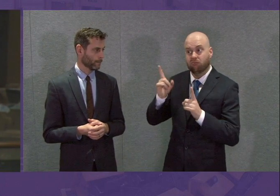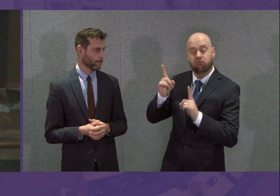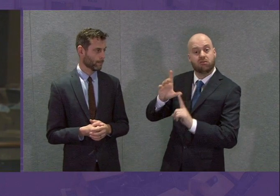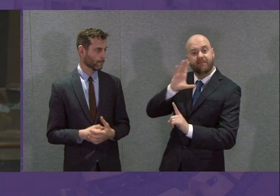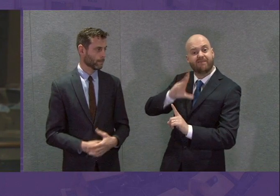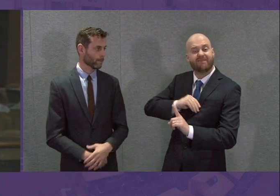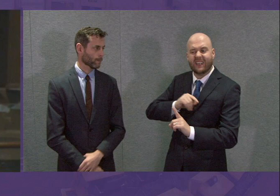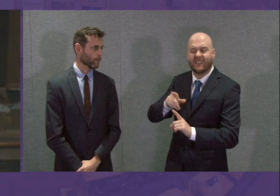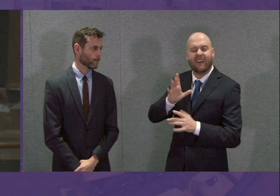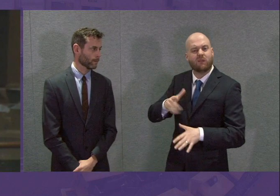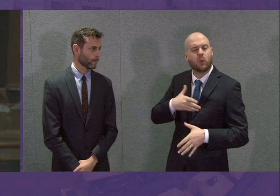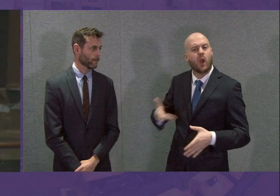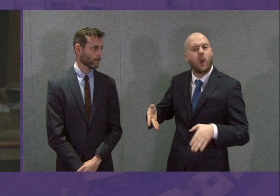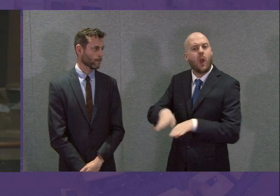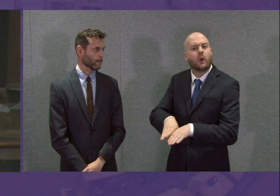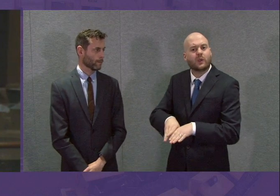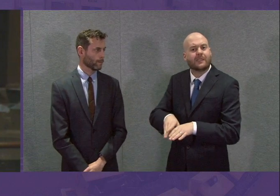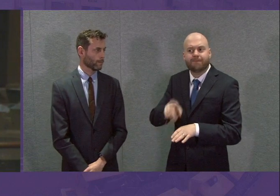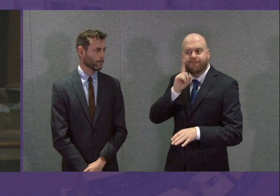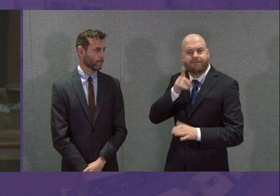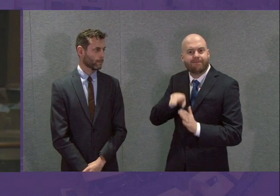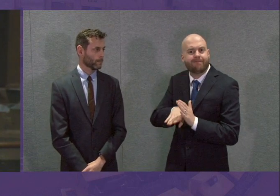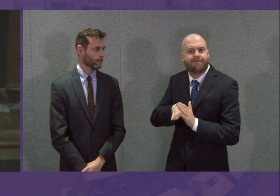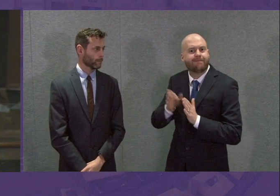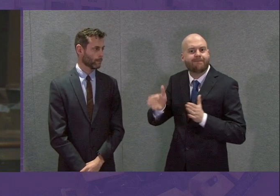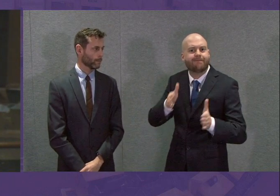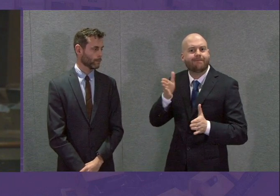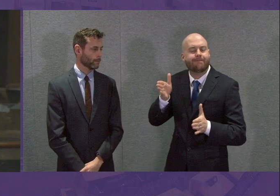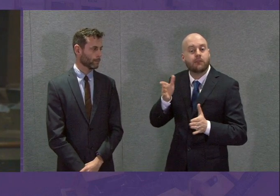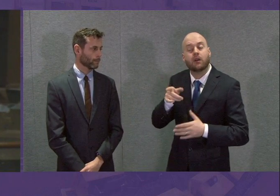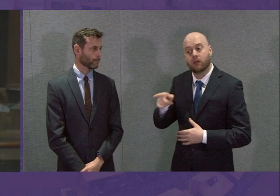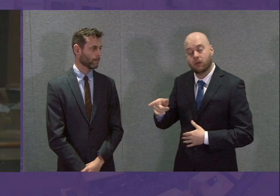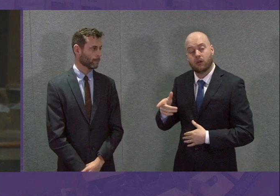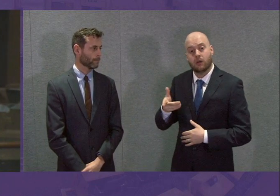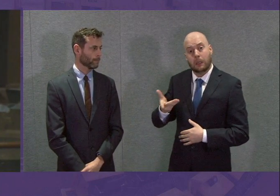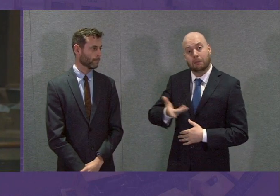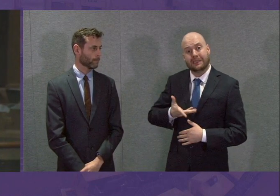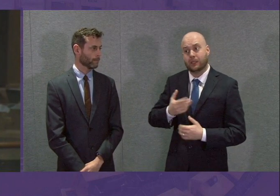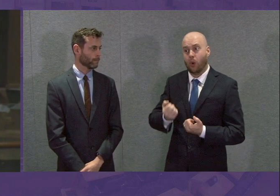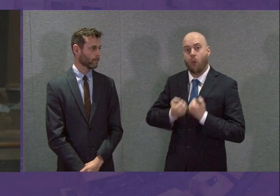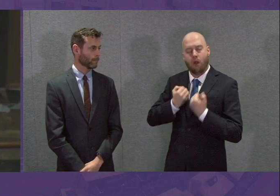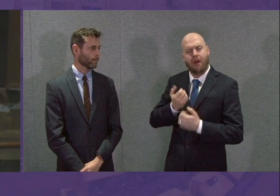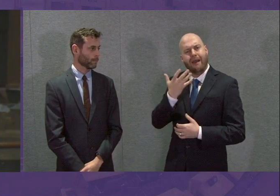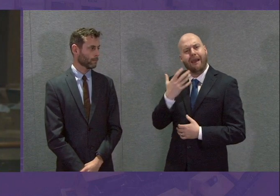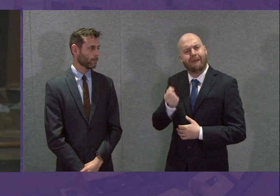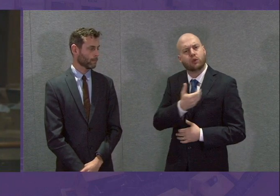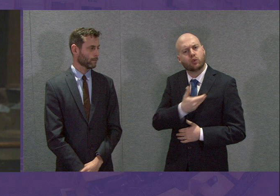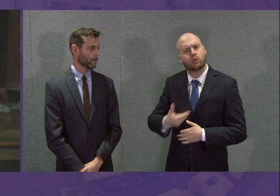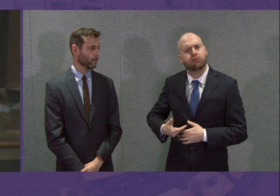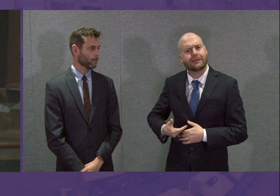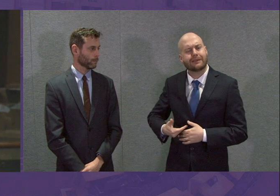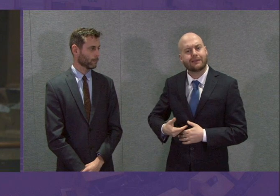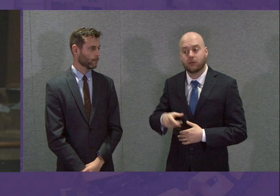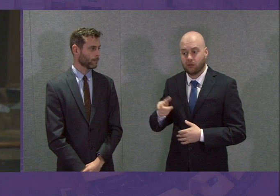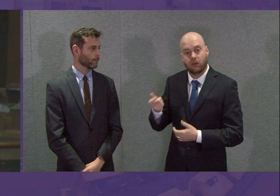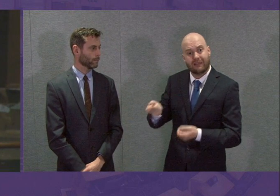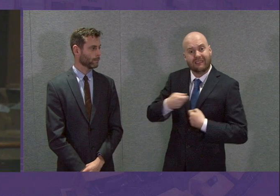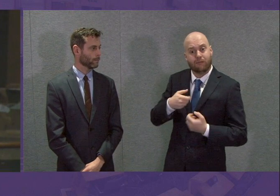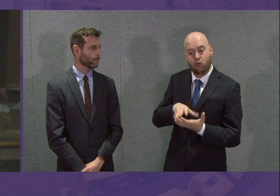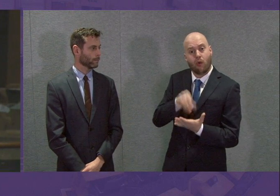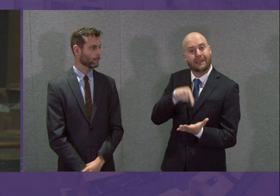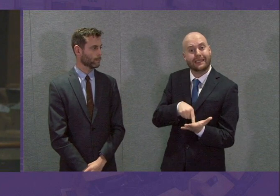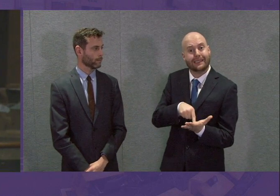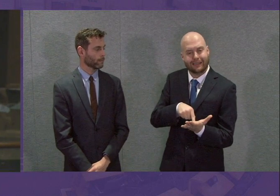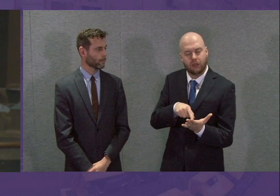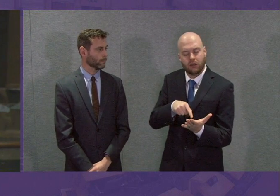Like a responsible business owner, he has business interruption insurance and has provided me with a copy of the policy. It turns out that the policy does